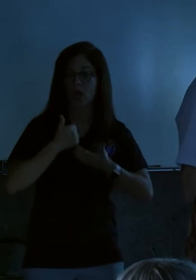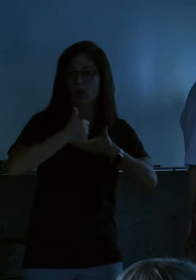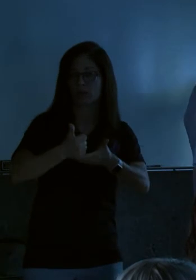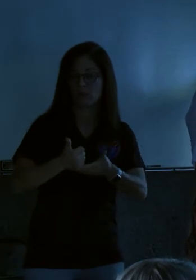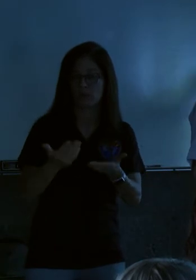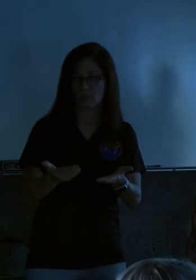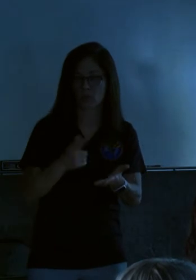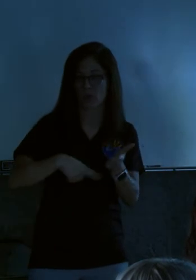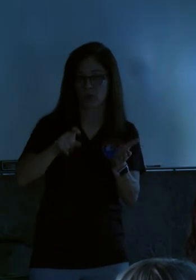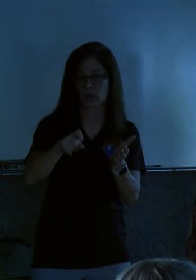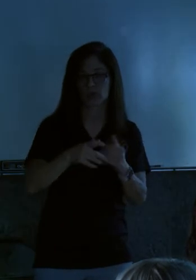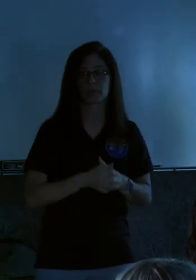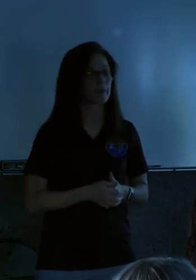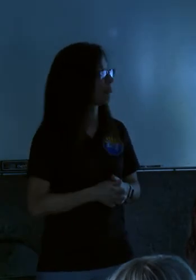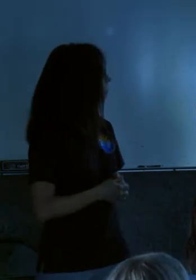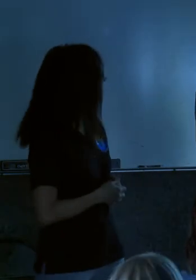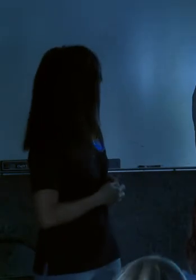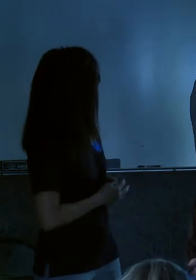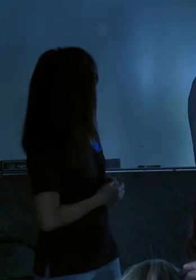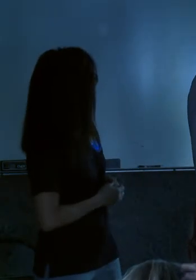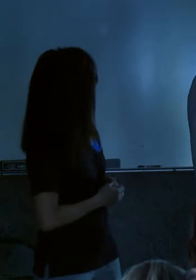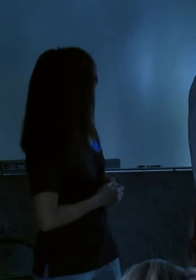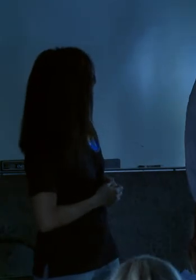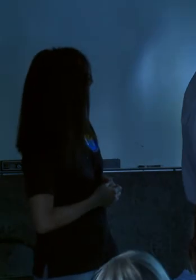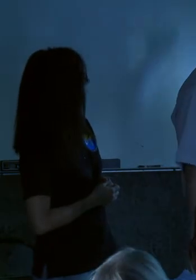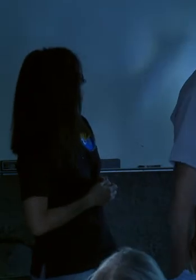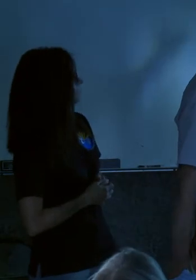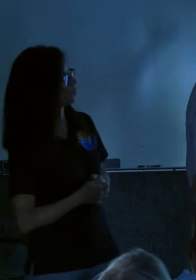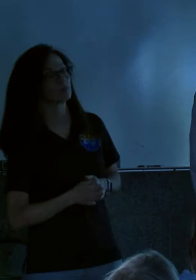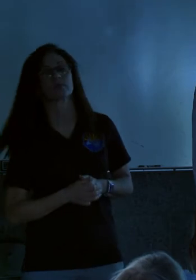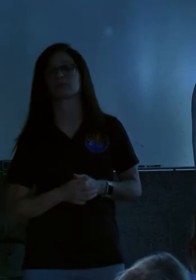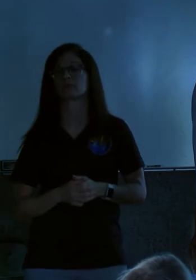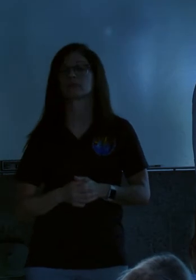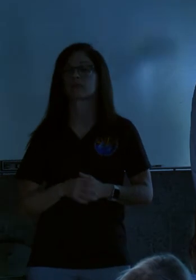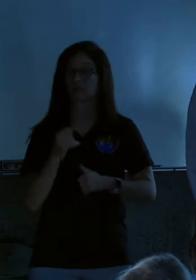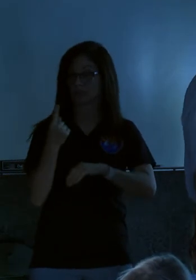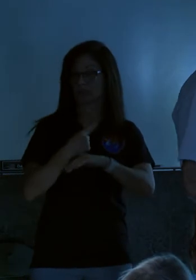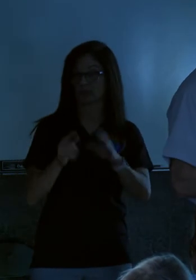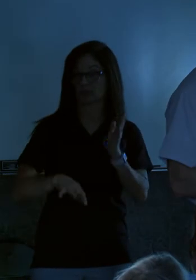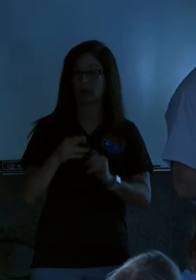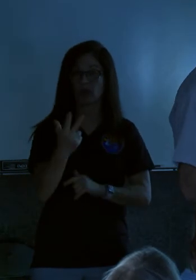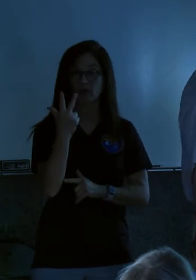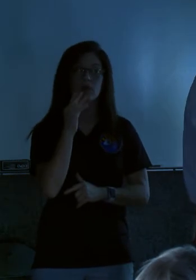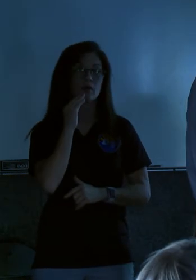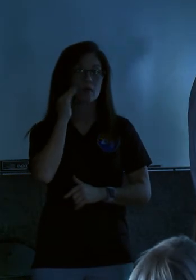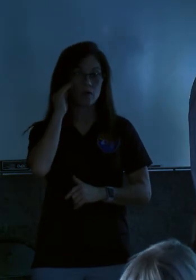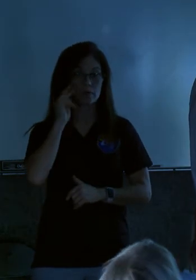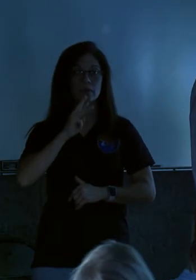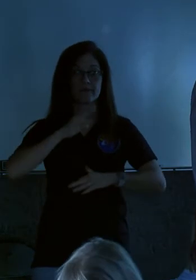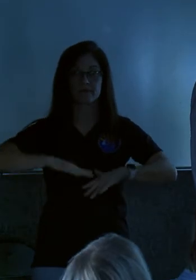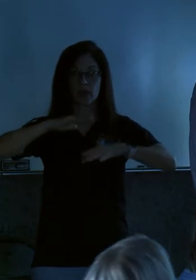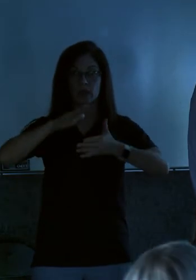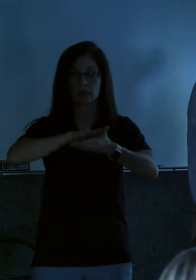could provide for people. Next slide, please. So what we found that day were that there were three homes with flood